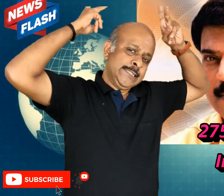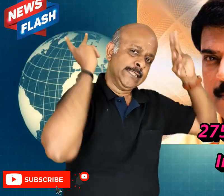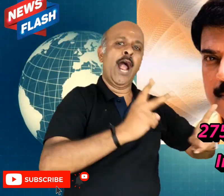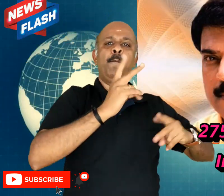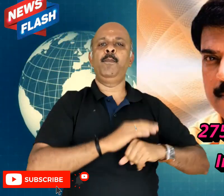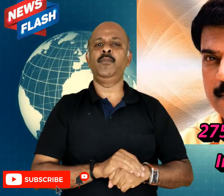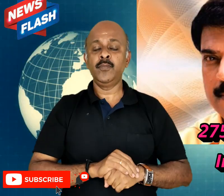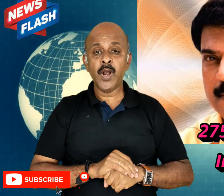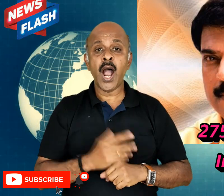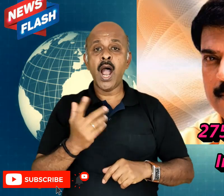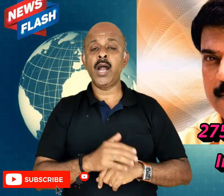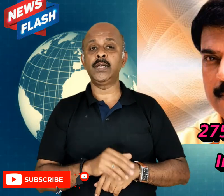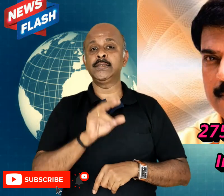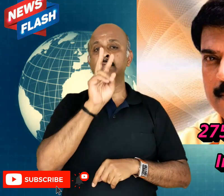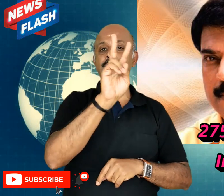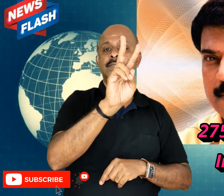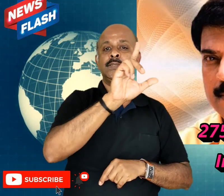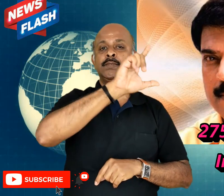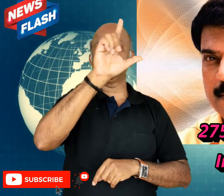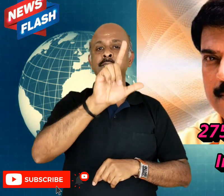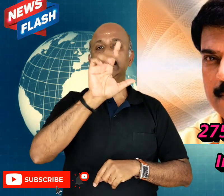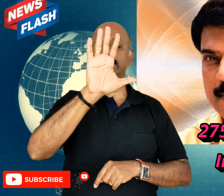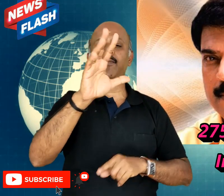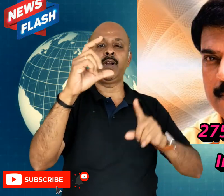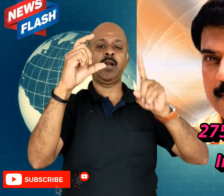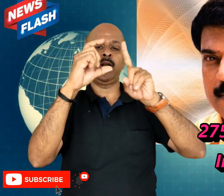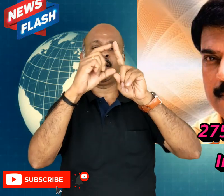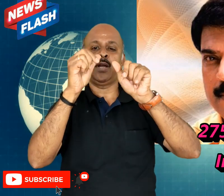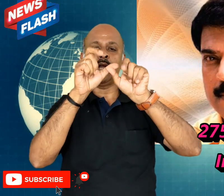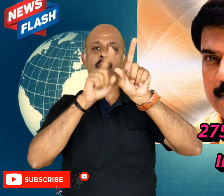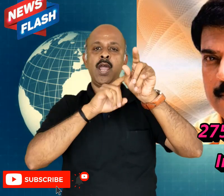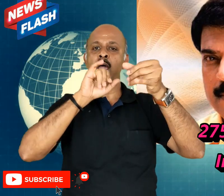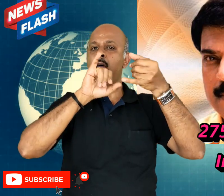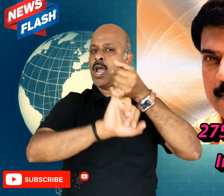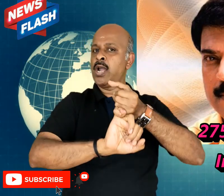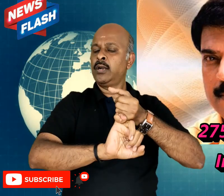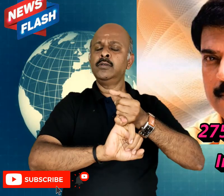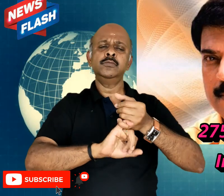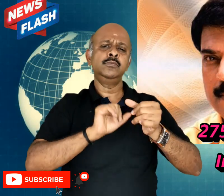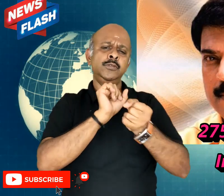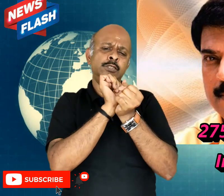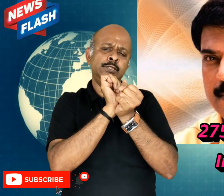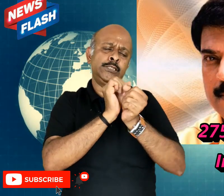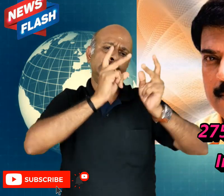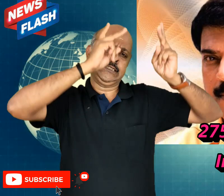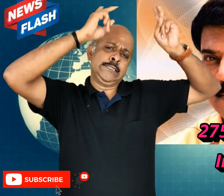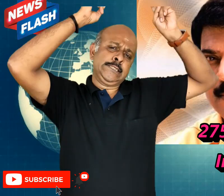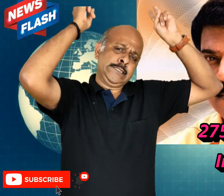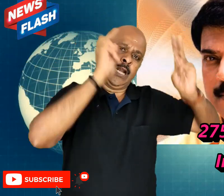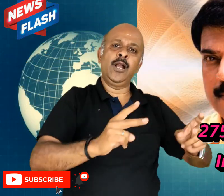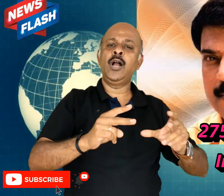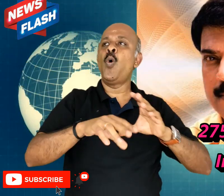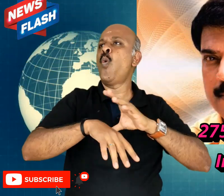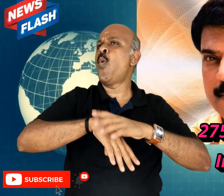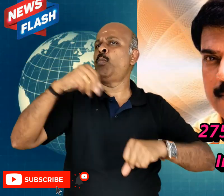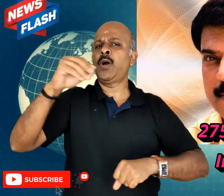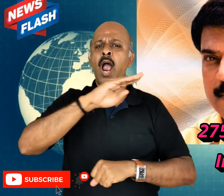and for the next 275 days, Mamukti stayed inside his home without